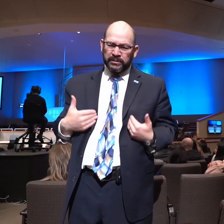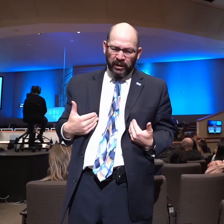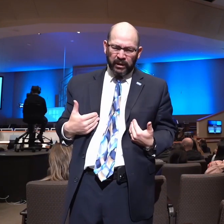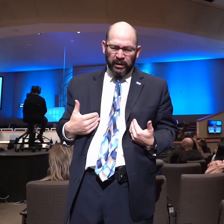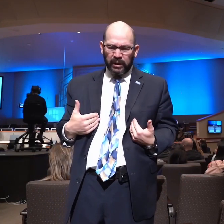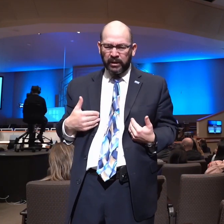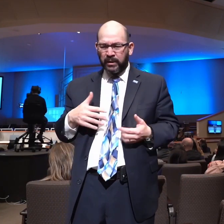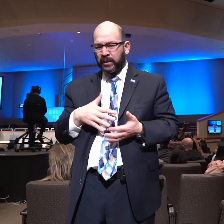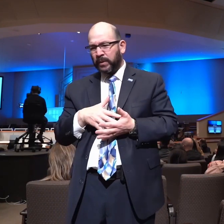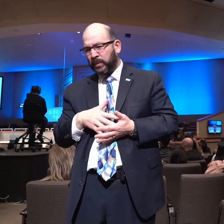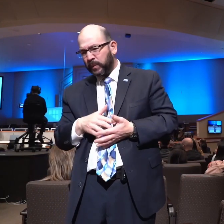Prayer.